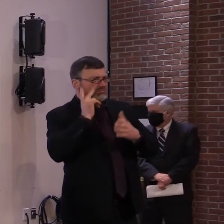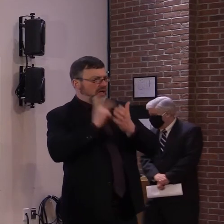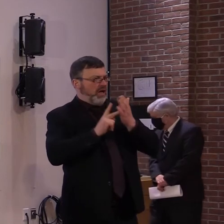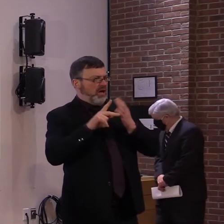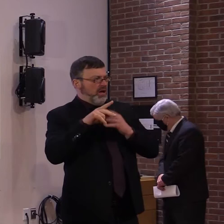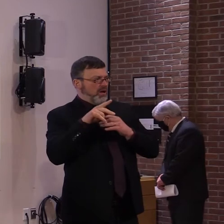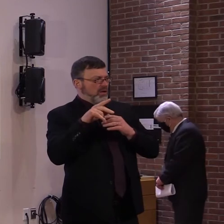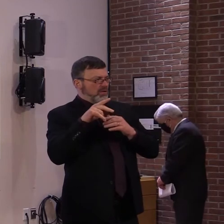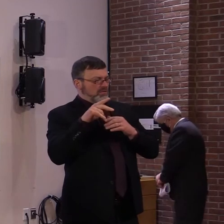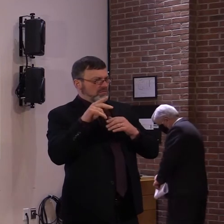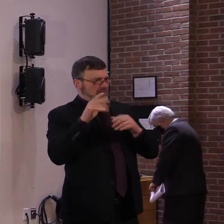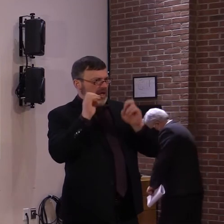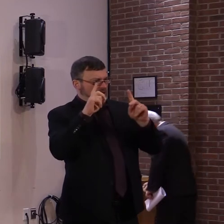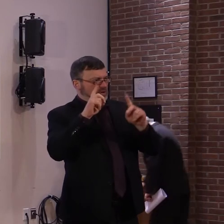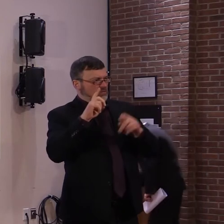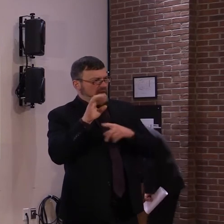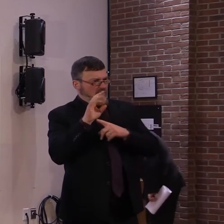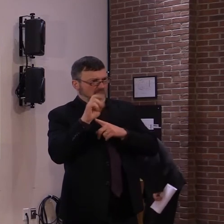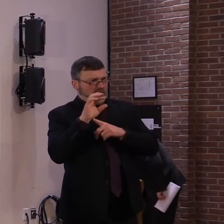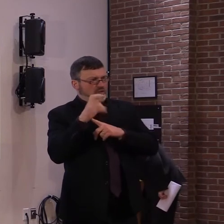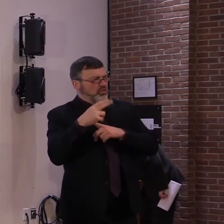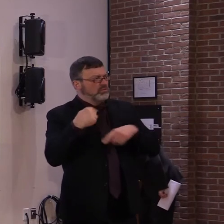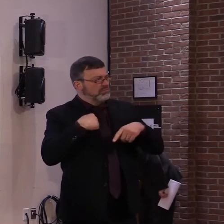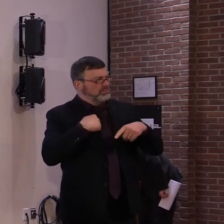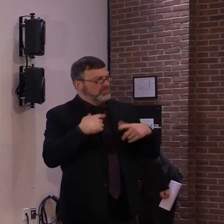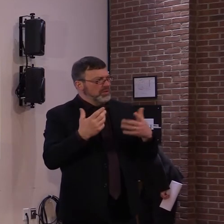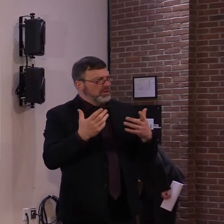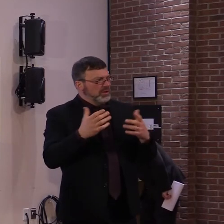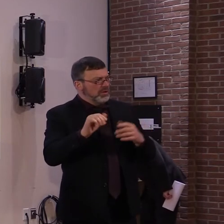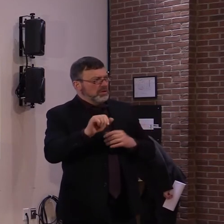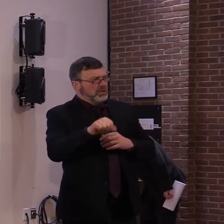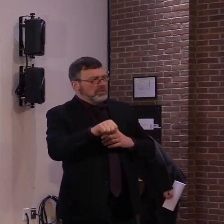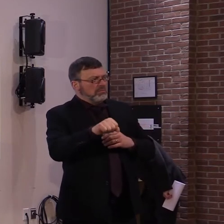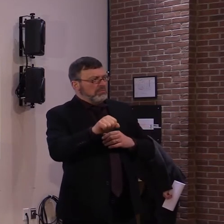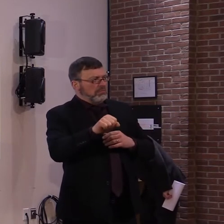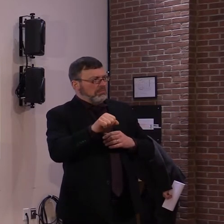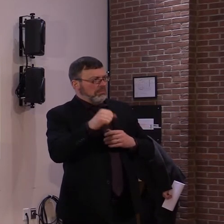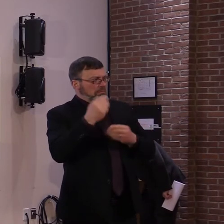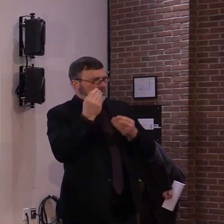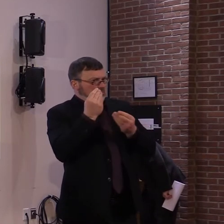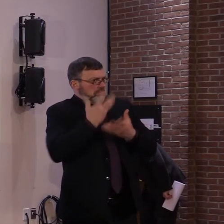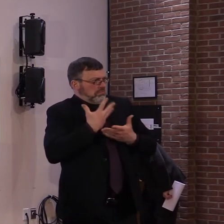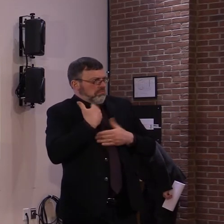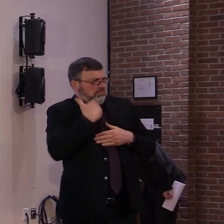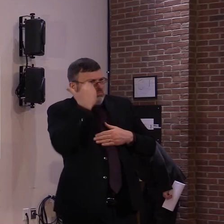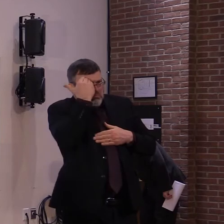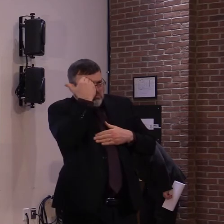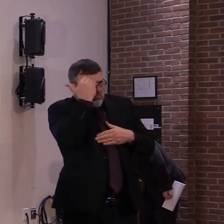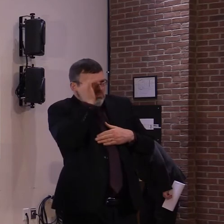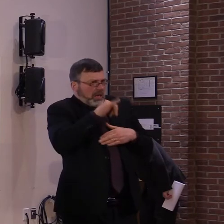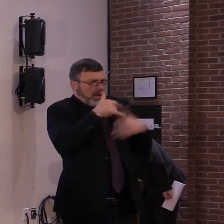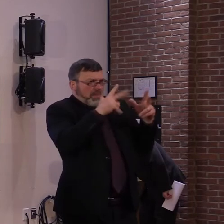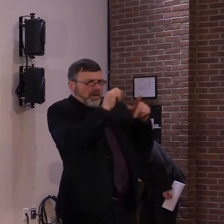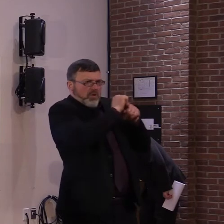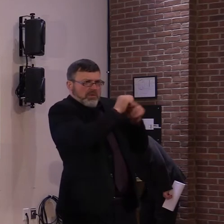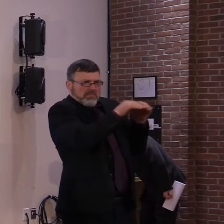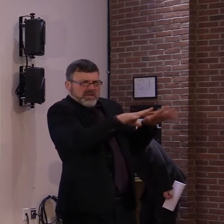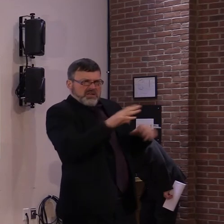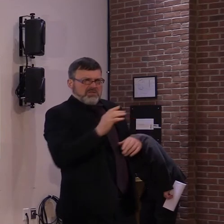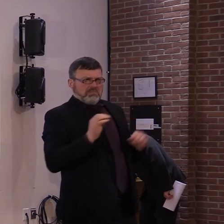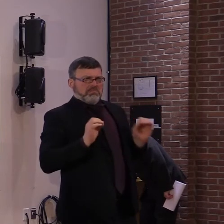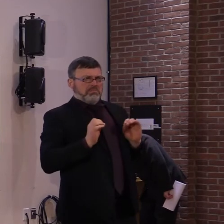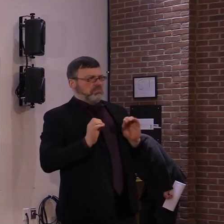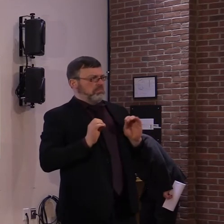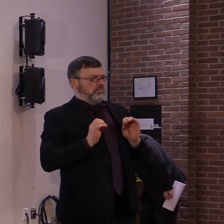schools have been confined to doing sort of low level skill drills and so forth. Um, so I, you know, I, to echo on the governor's